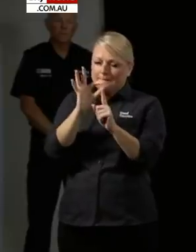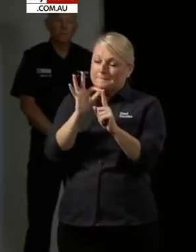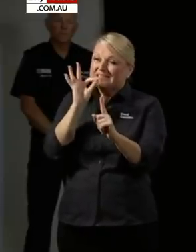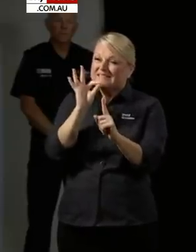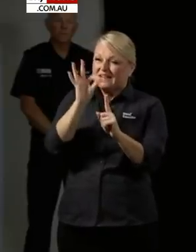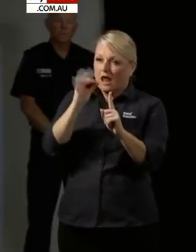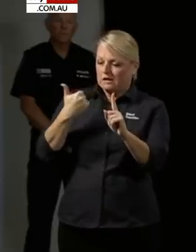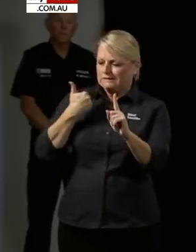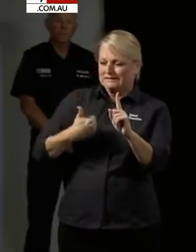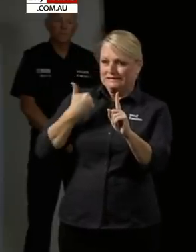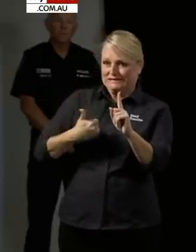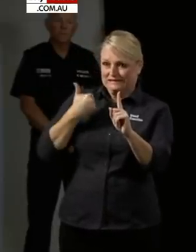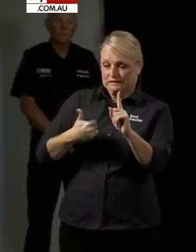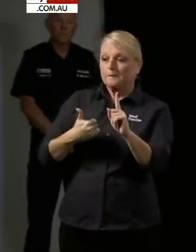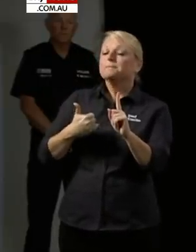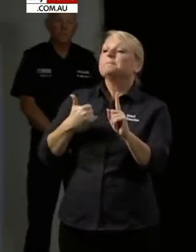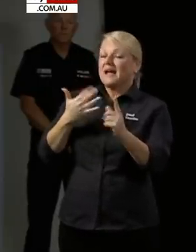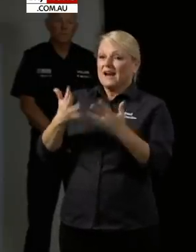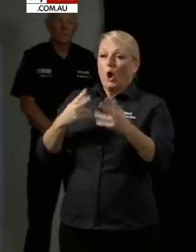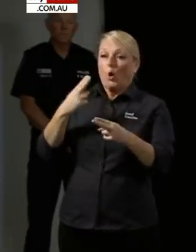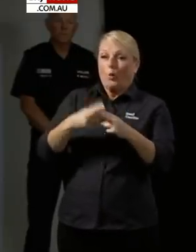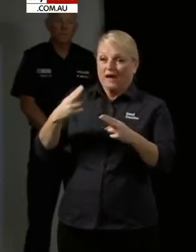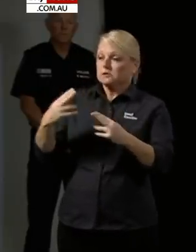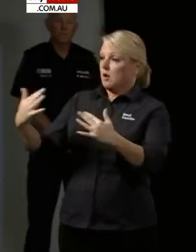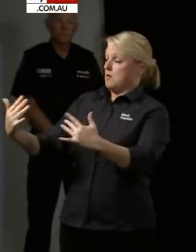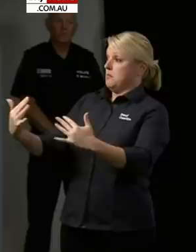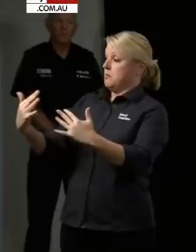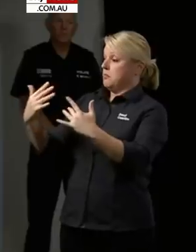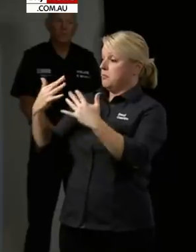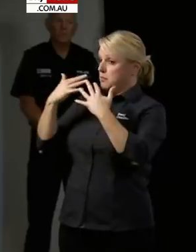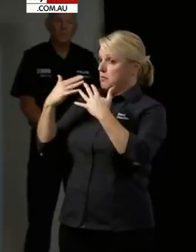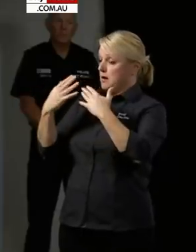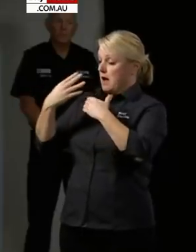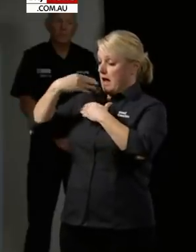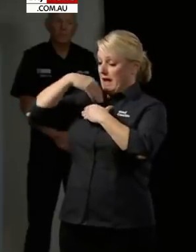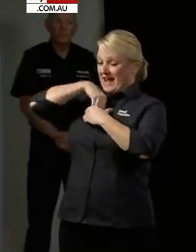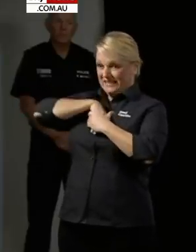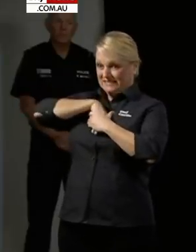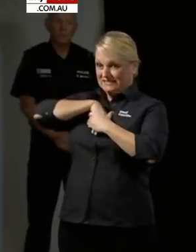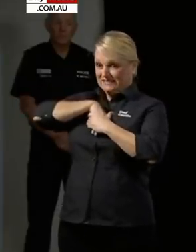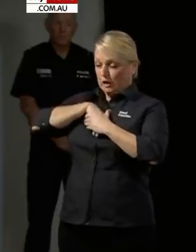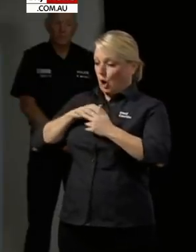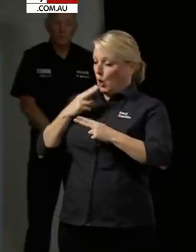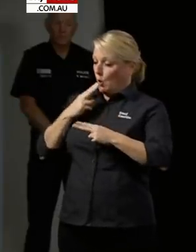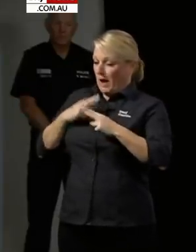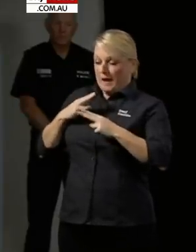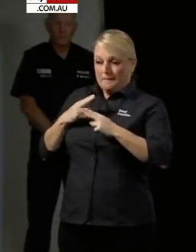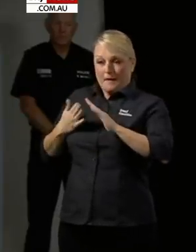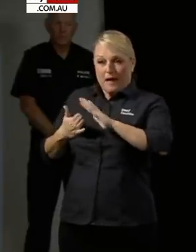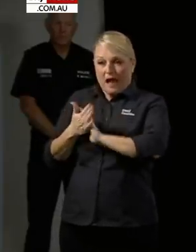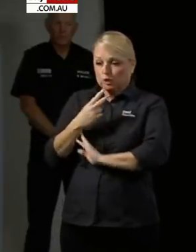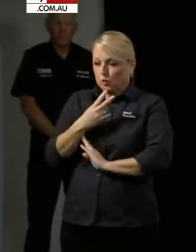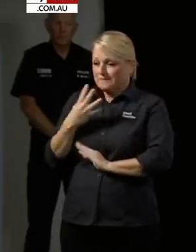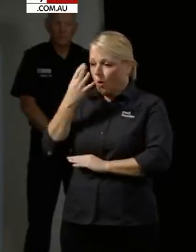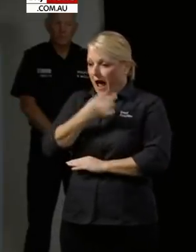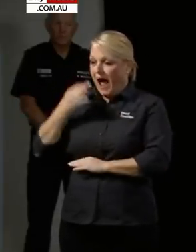incubation period that means when somebody gets exposed it's taking 24 hours or even less for that person